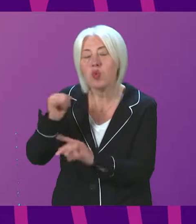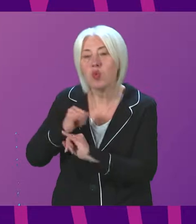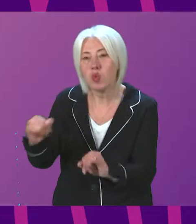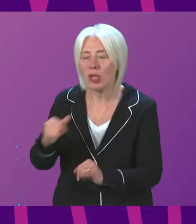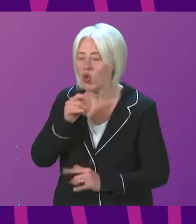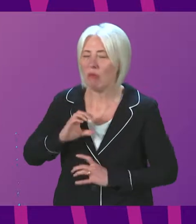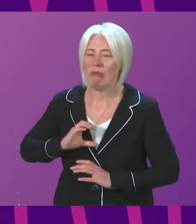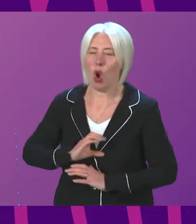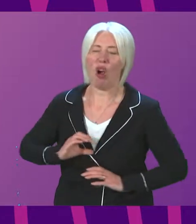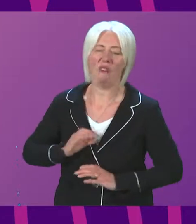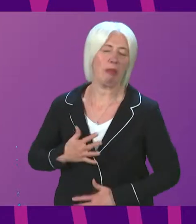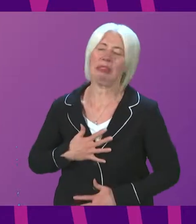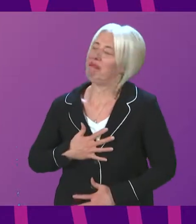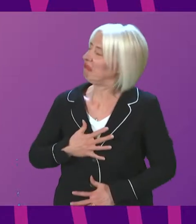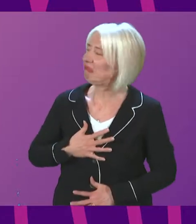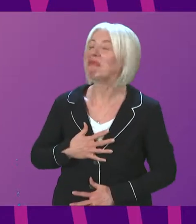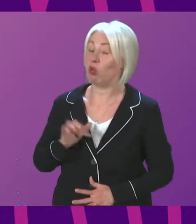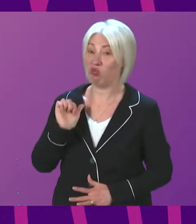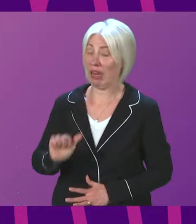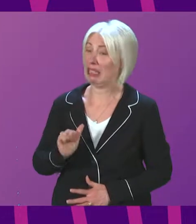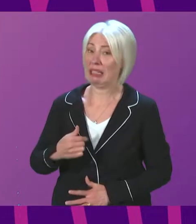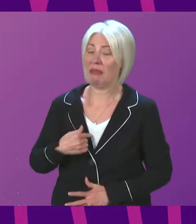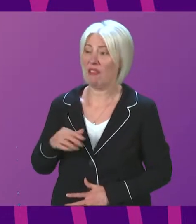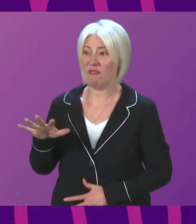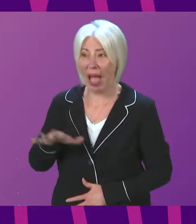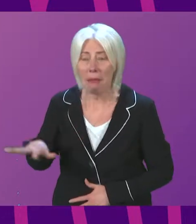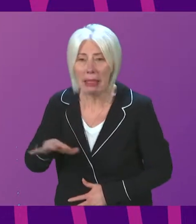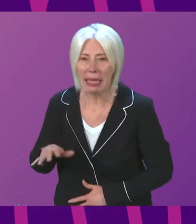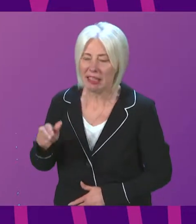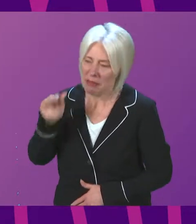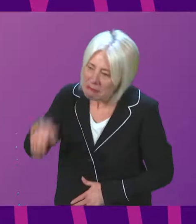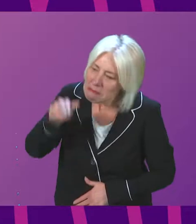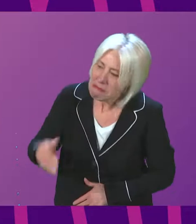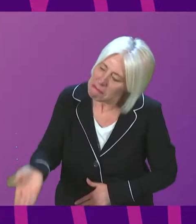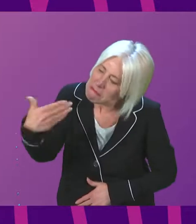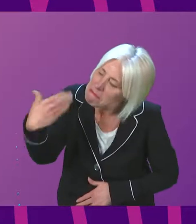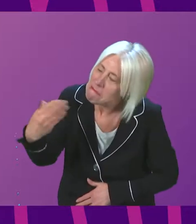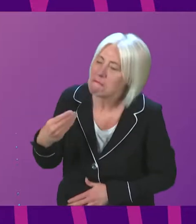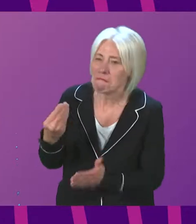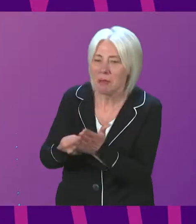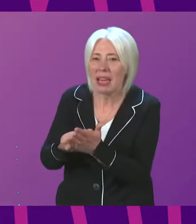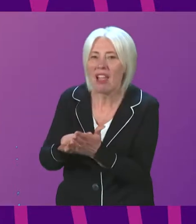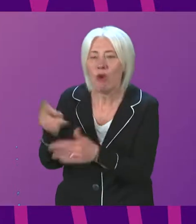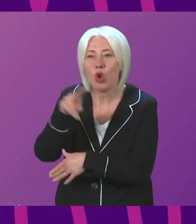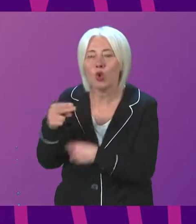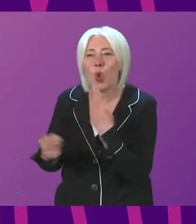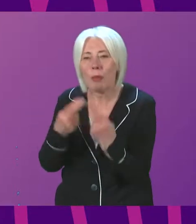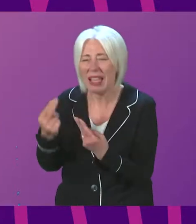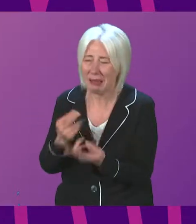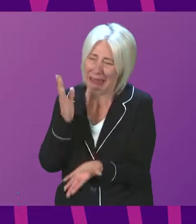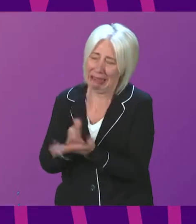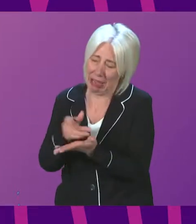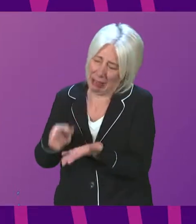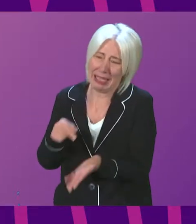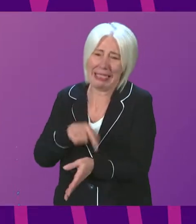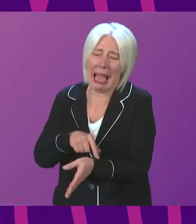uncomfortable as any decent person should be with families being pursued for debt for school meals especially in the economic climate